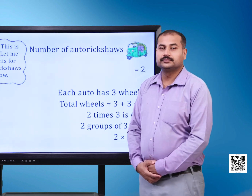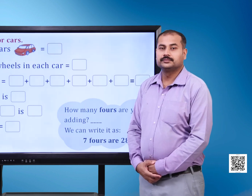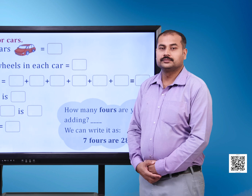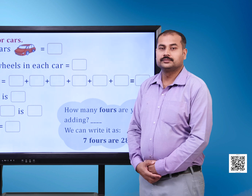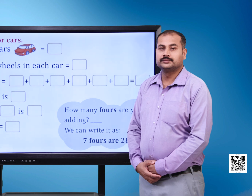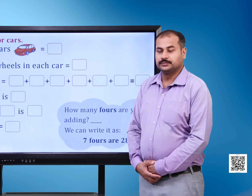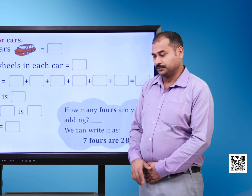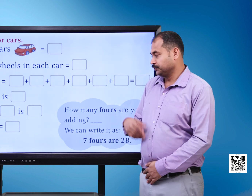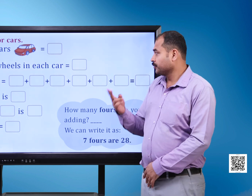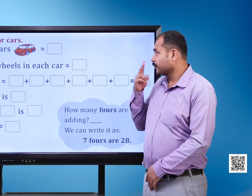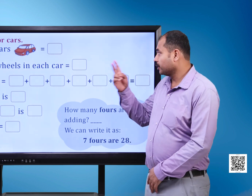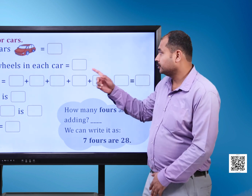Let us do it for cars